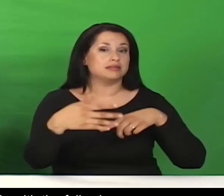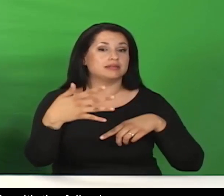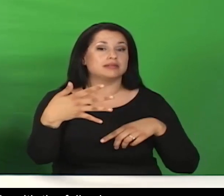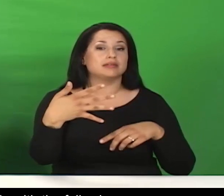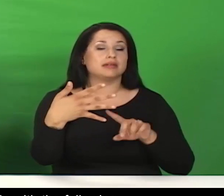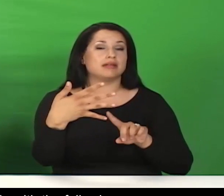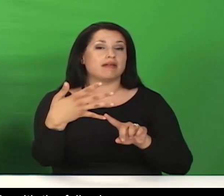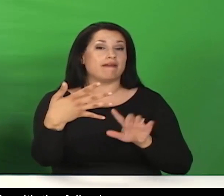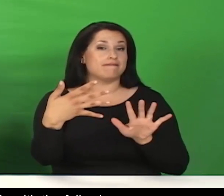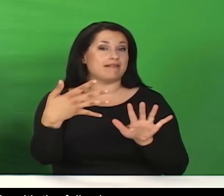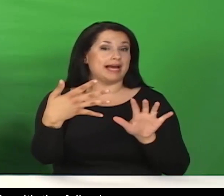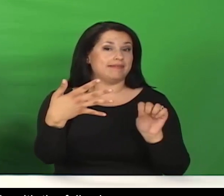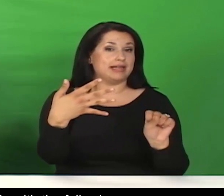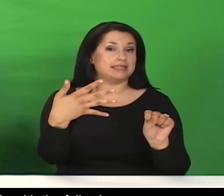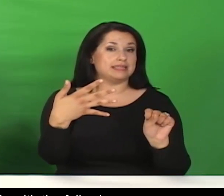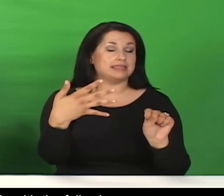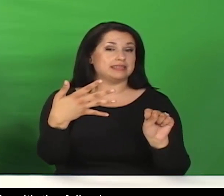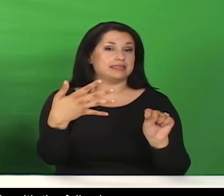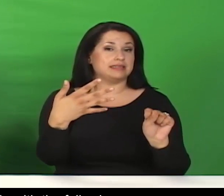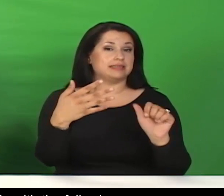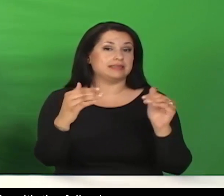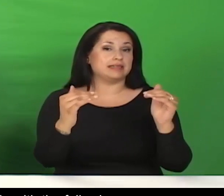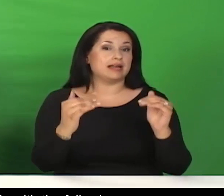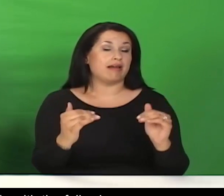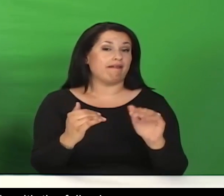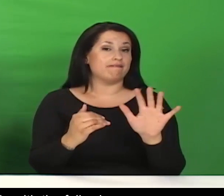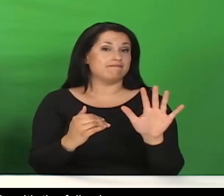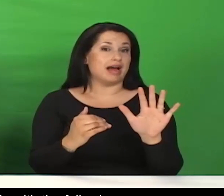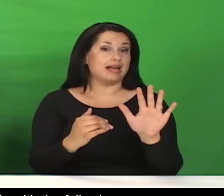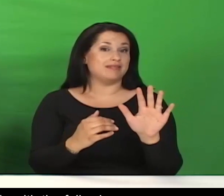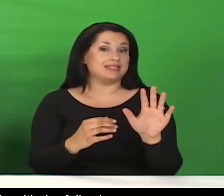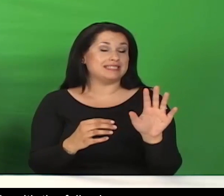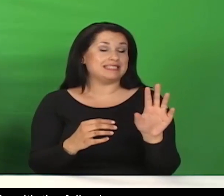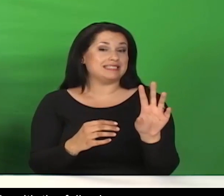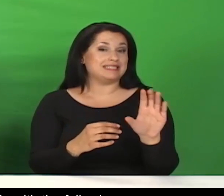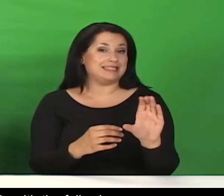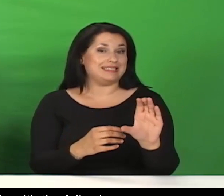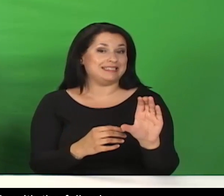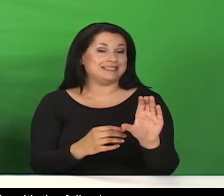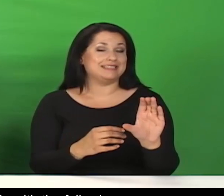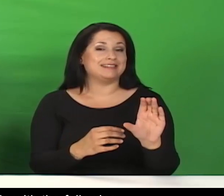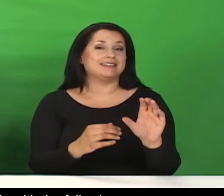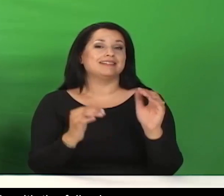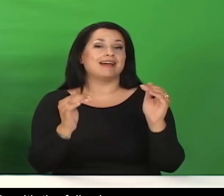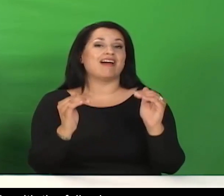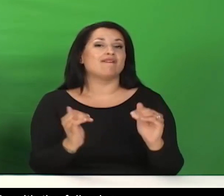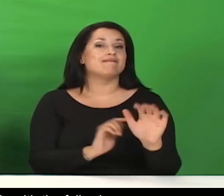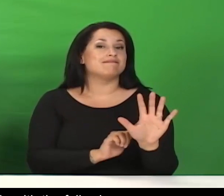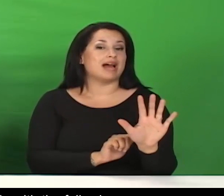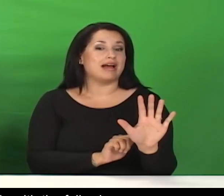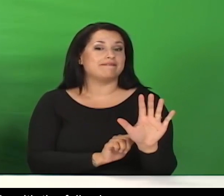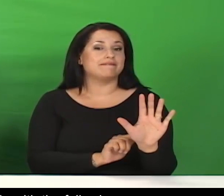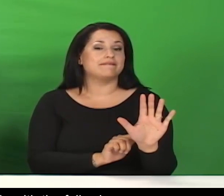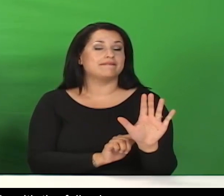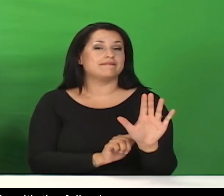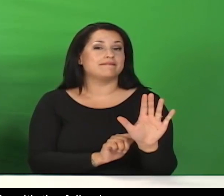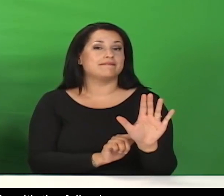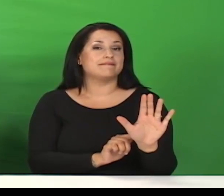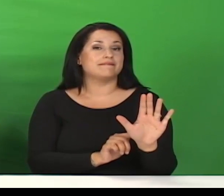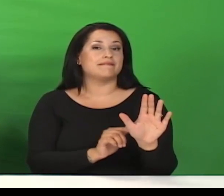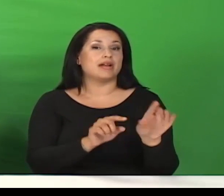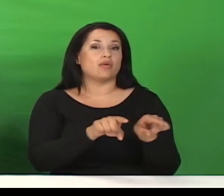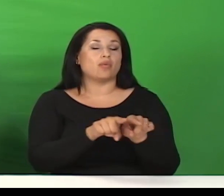5S, 5C, 5, and